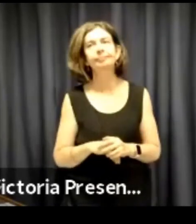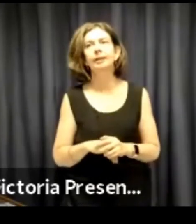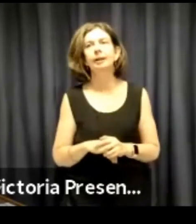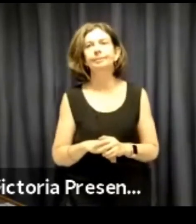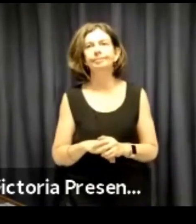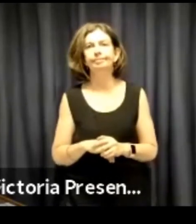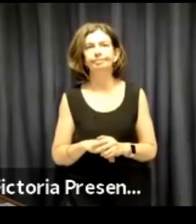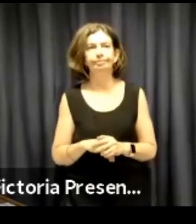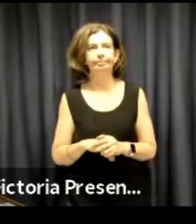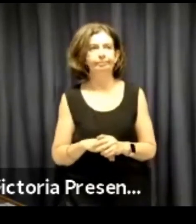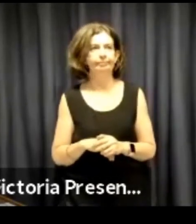his many years of service.